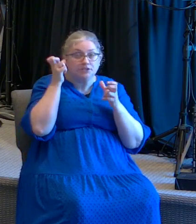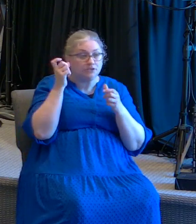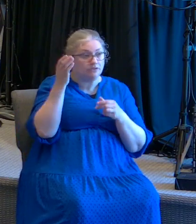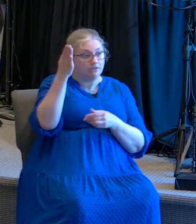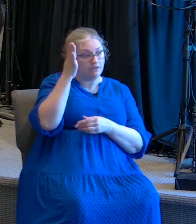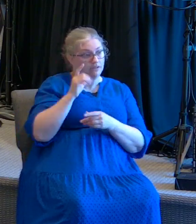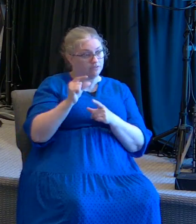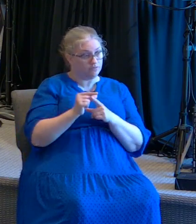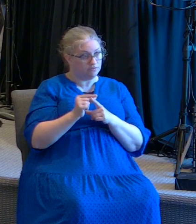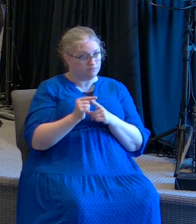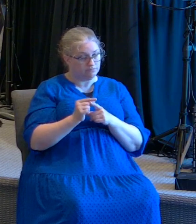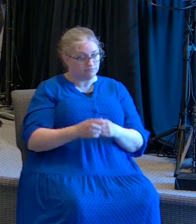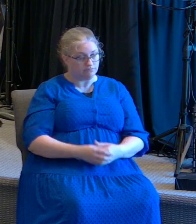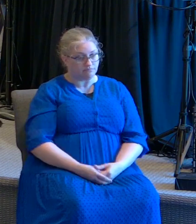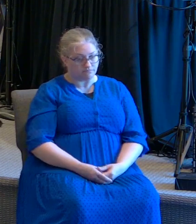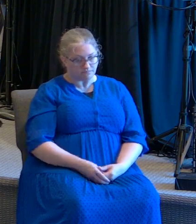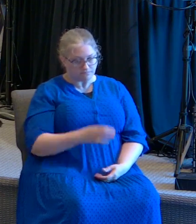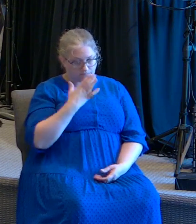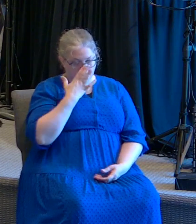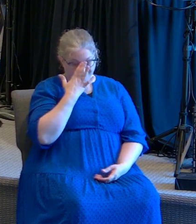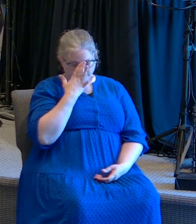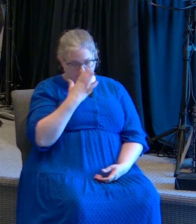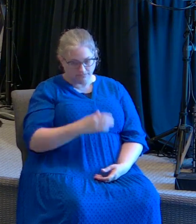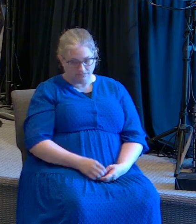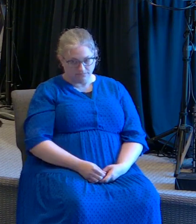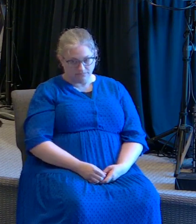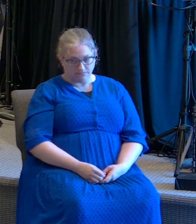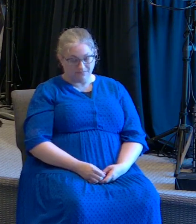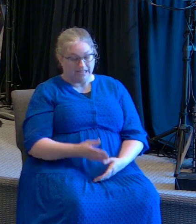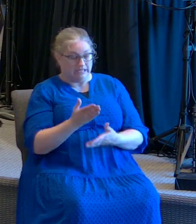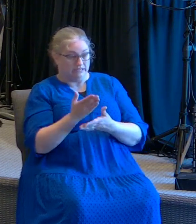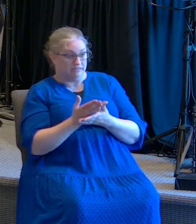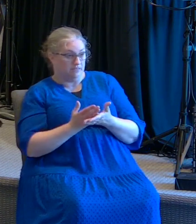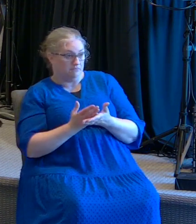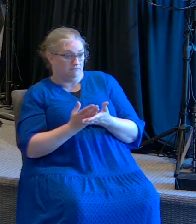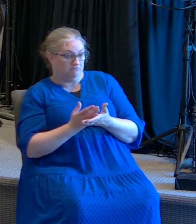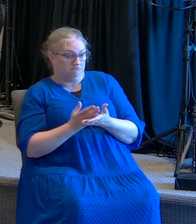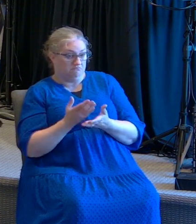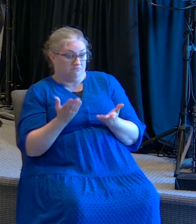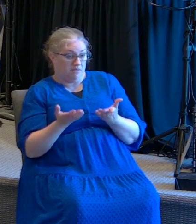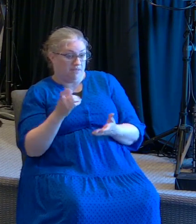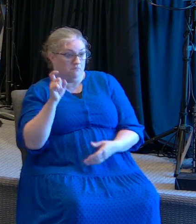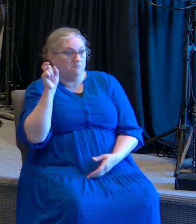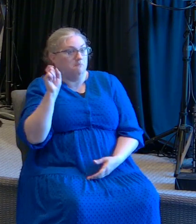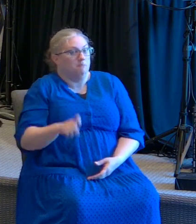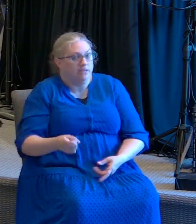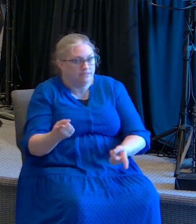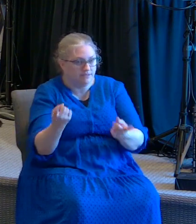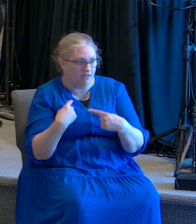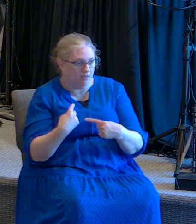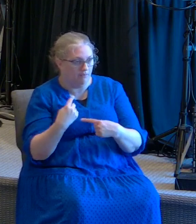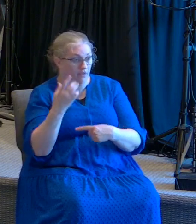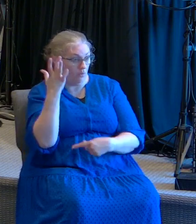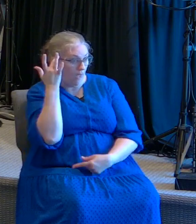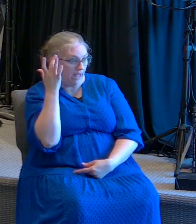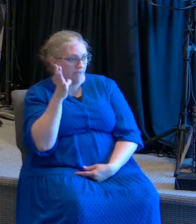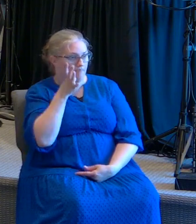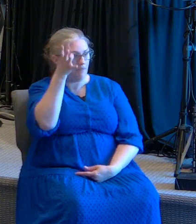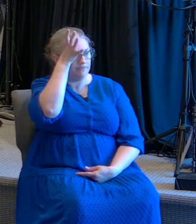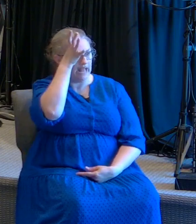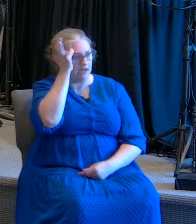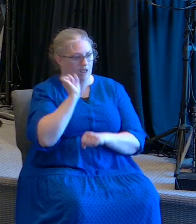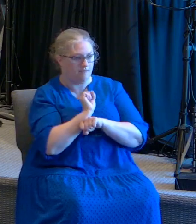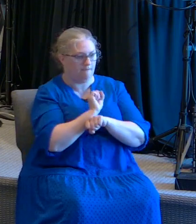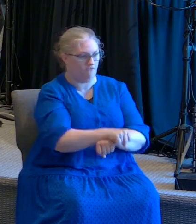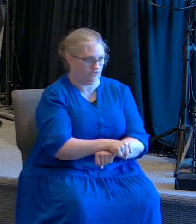Algunos vienen por escuchar la palabra de Dios. Some may have to come because their parents forced them to come. Algunos vienen